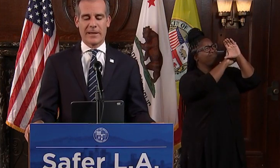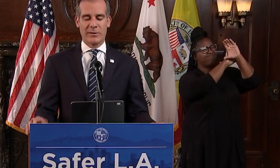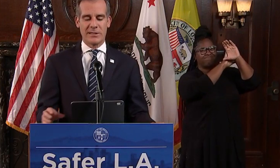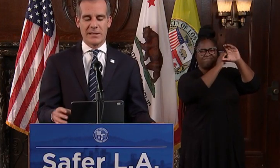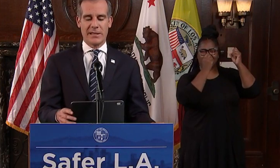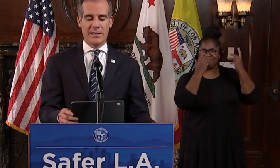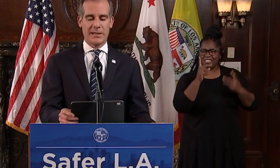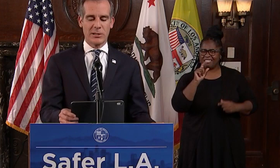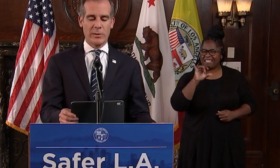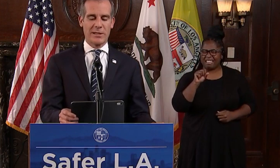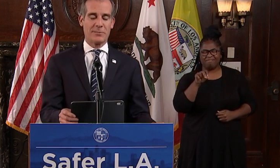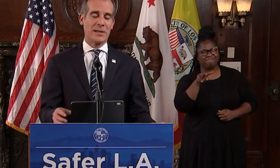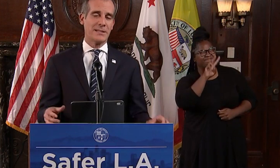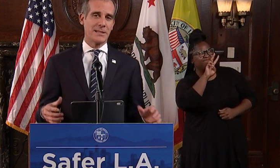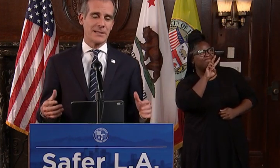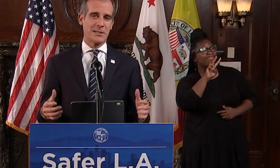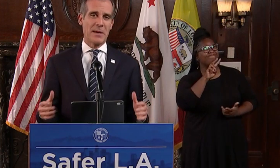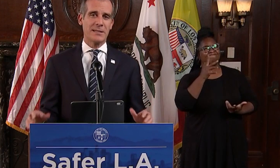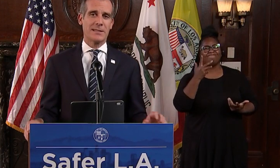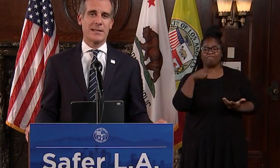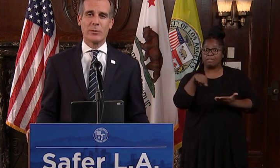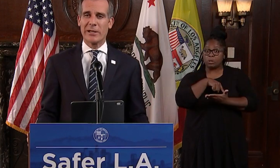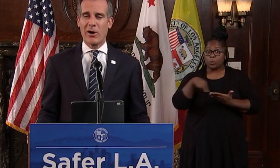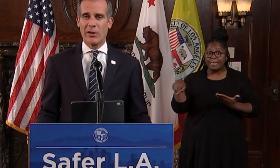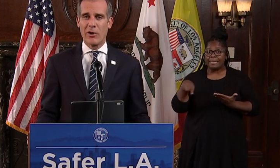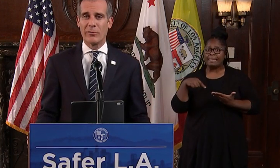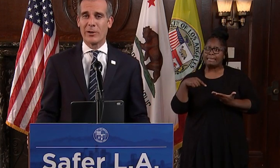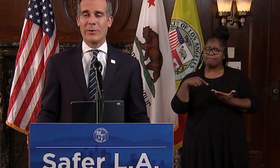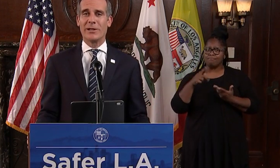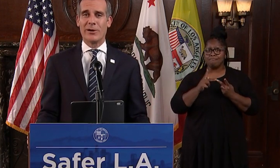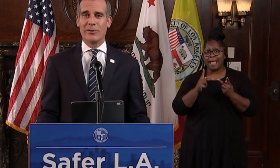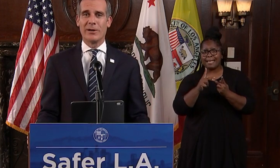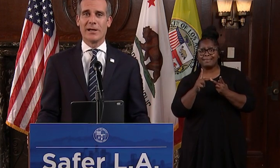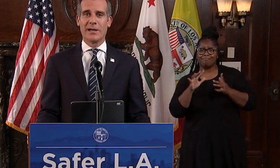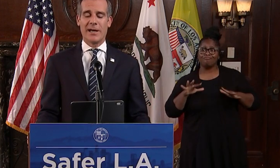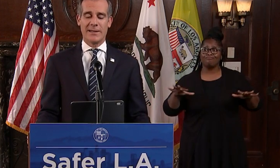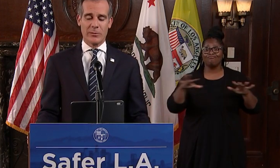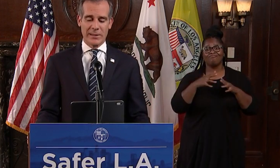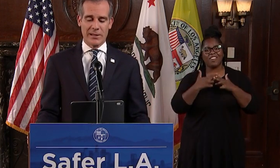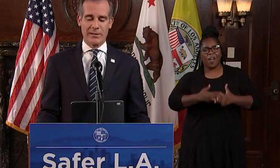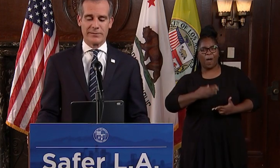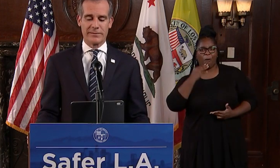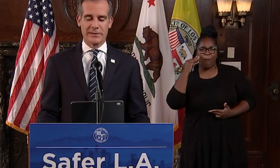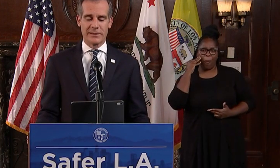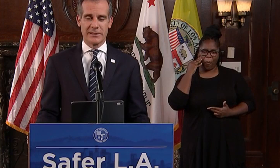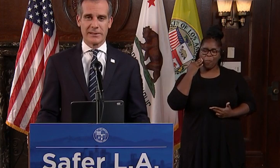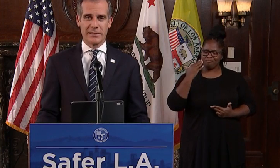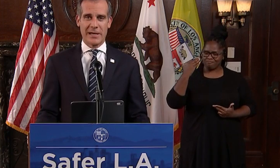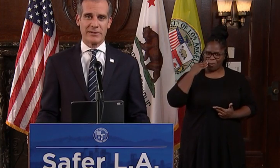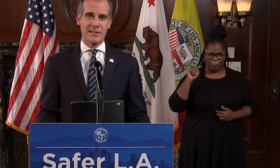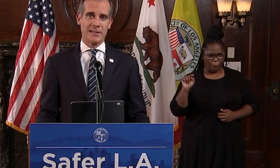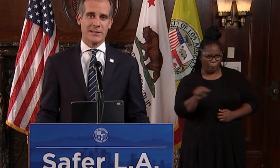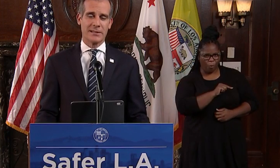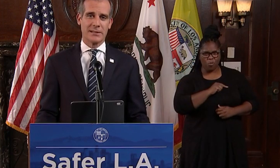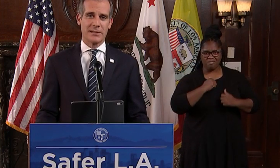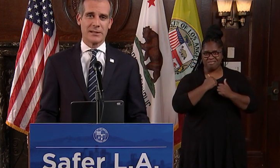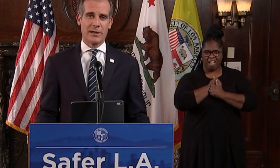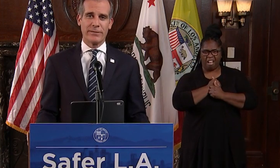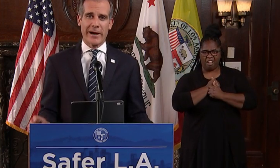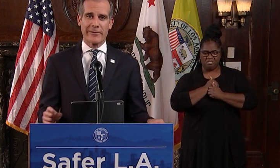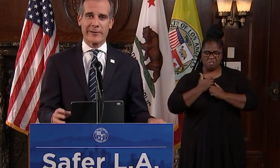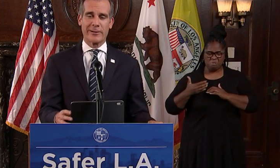And we see this week the places and spaces that we call home that we know and that we love have a tint,